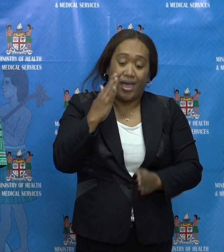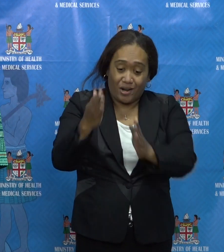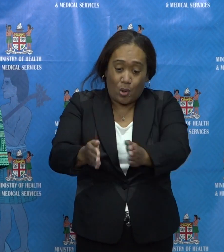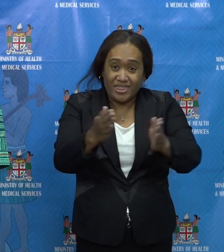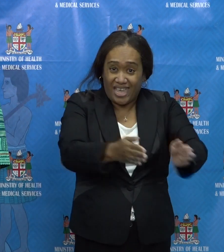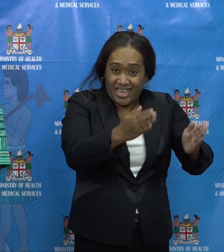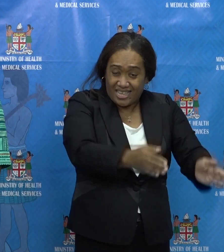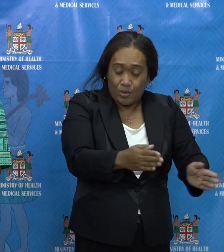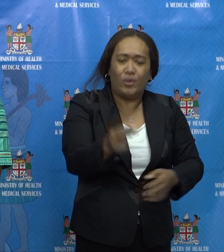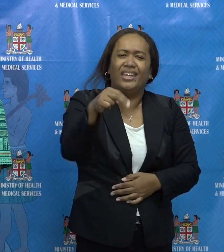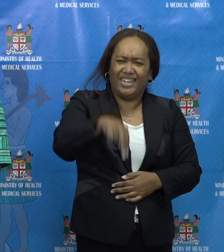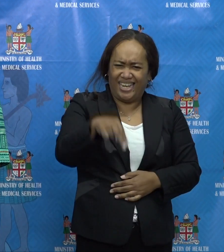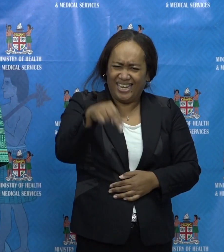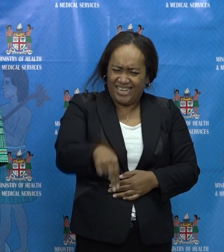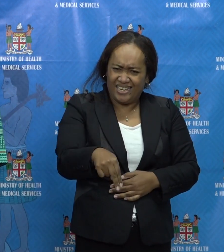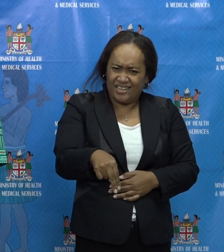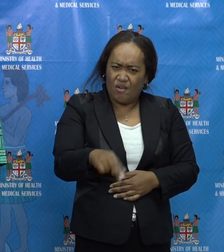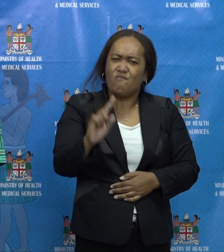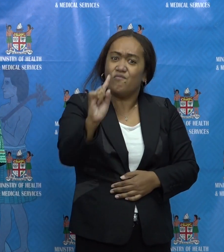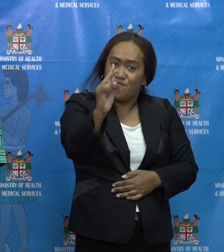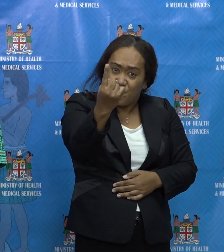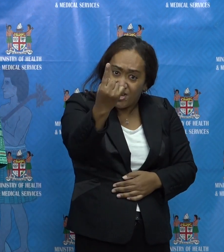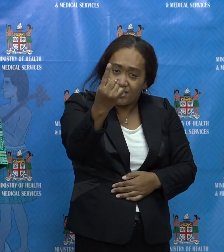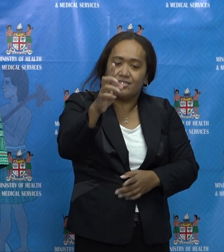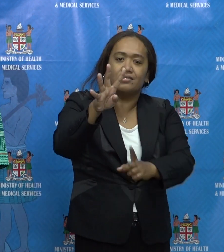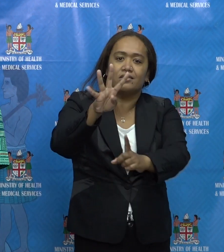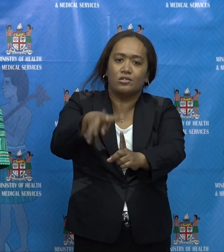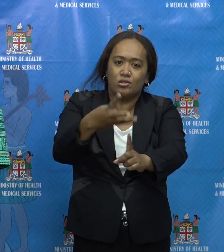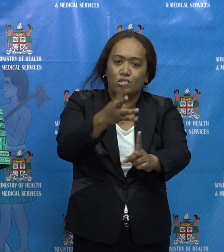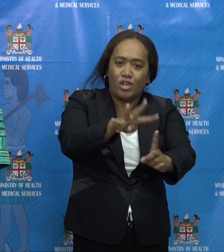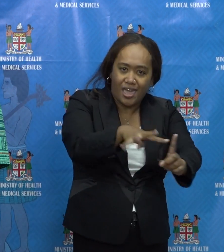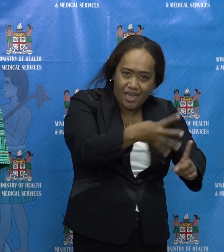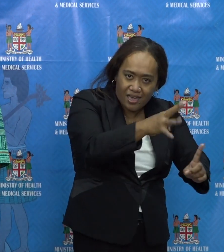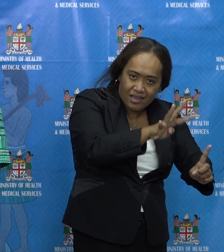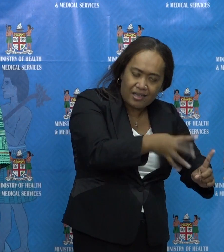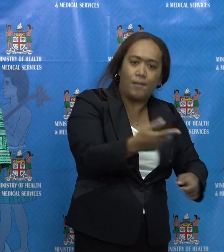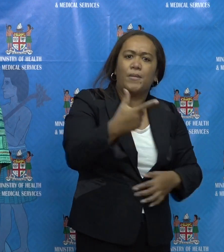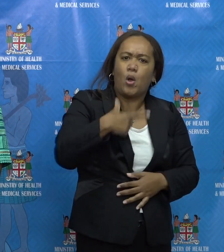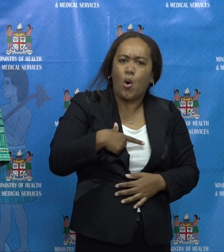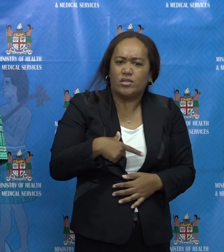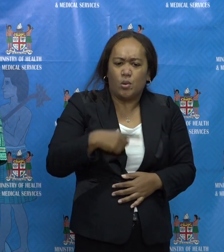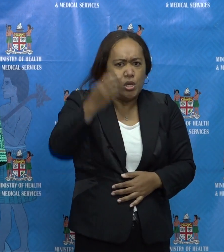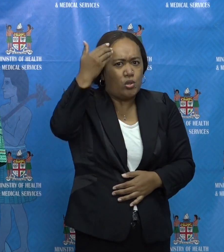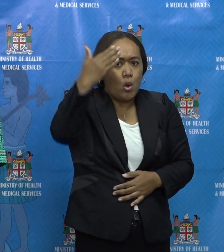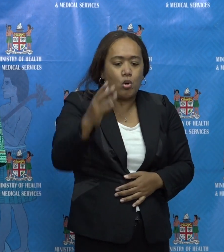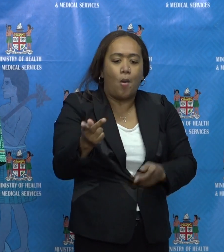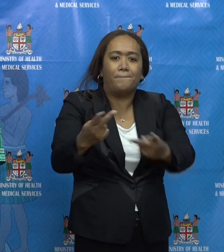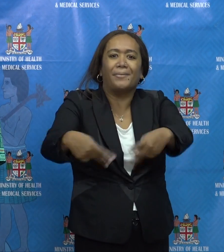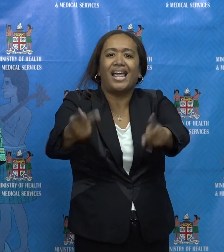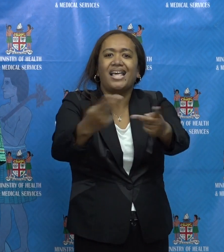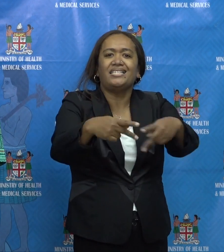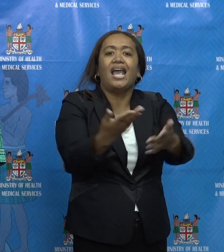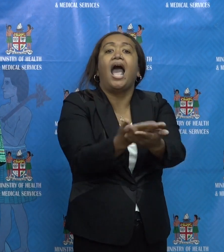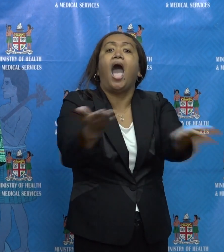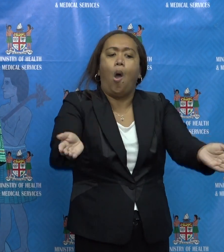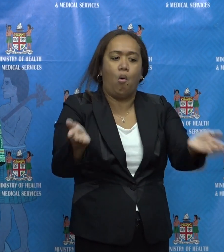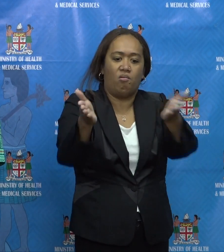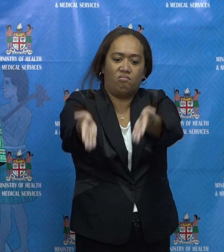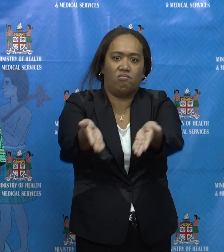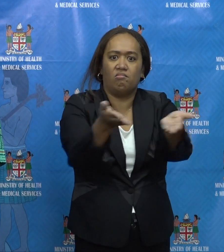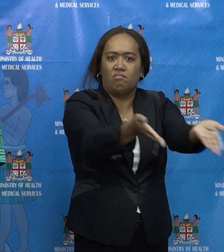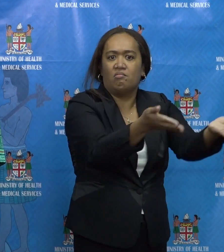conditions of containment may not be totally ideal, but that's just the nature of the beast that we're dealing with.